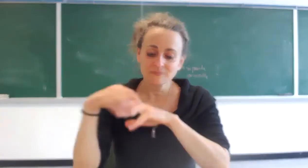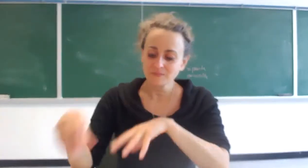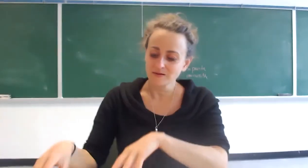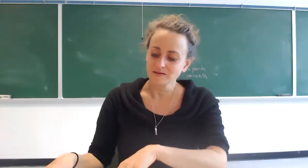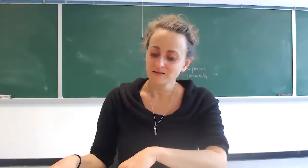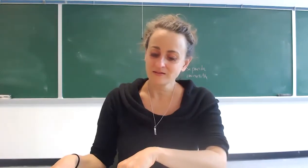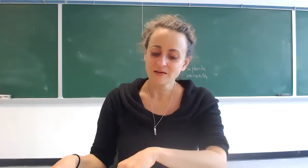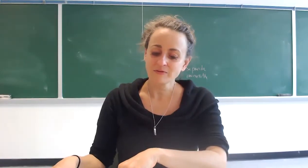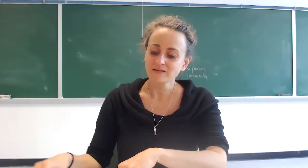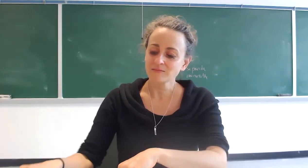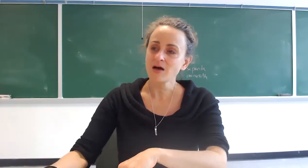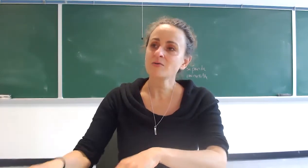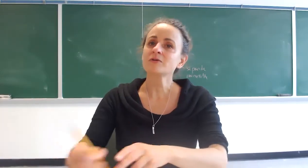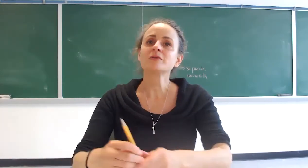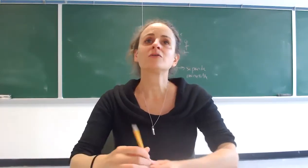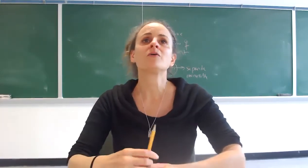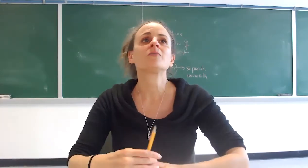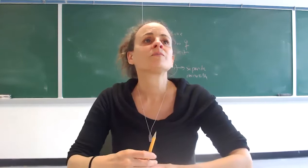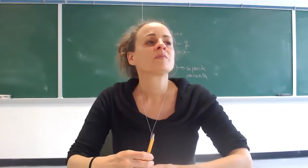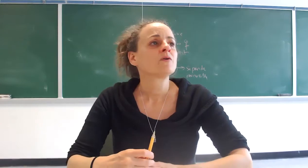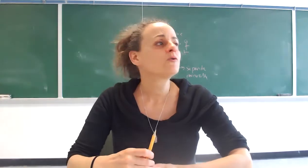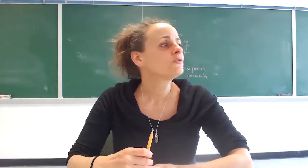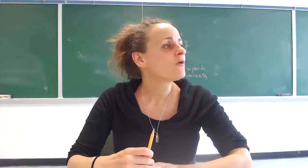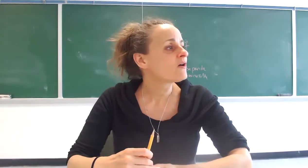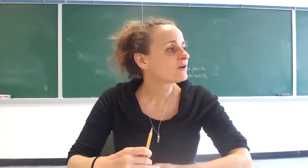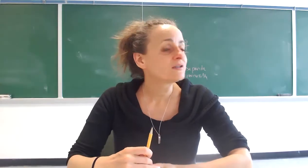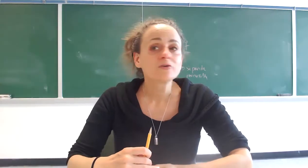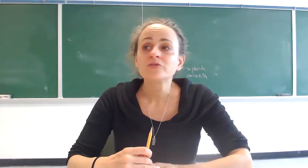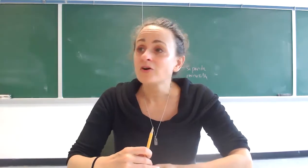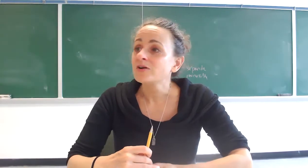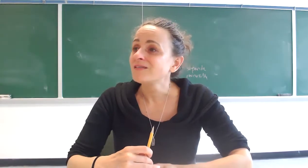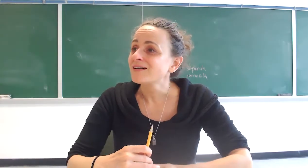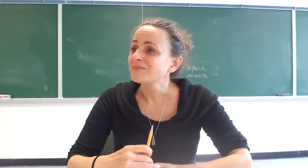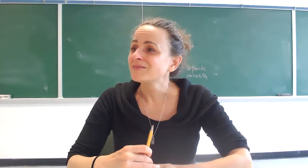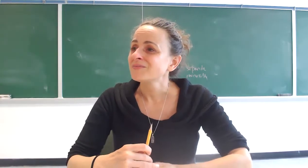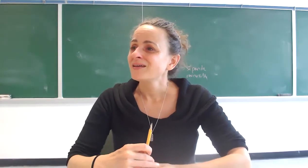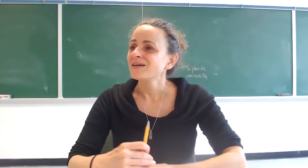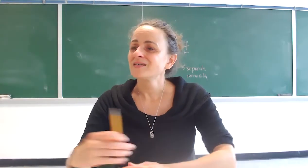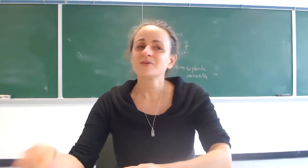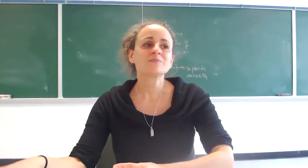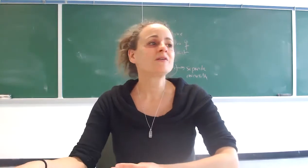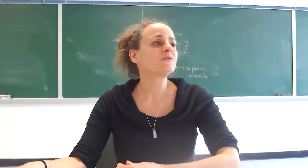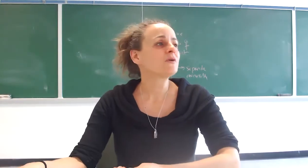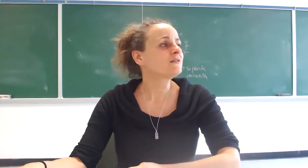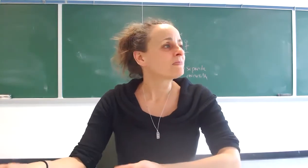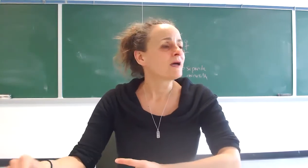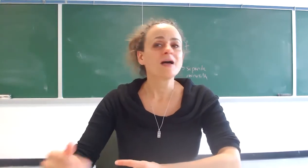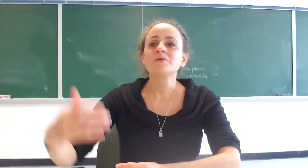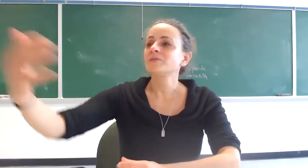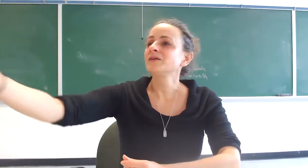and his disciple asked him how will we know who you are in those dark times and he responded well i will be